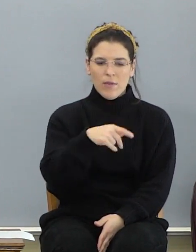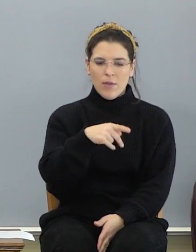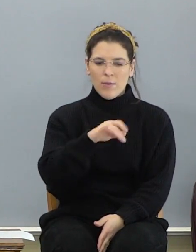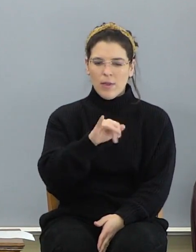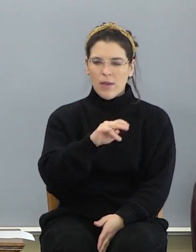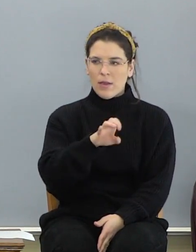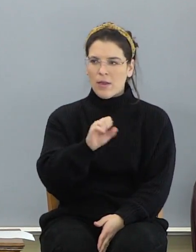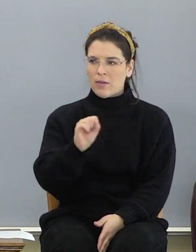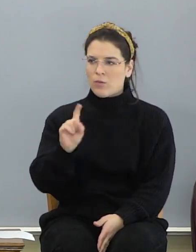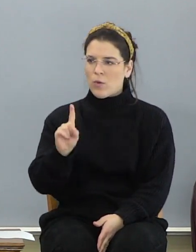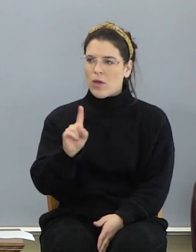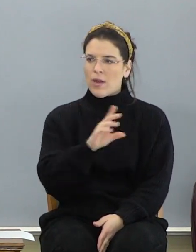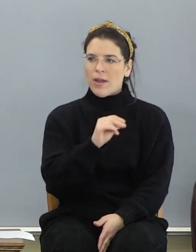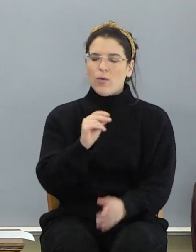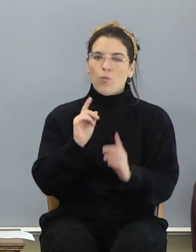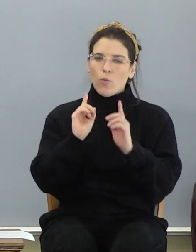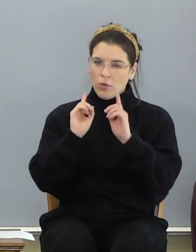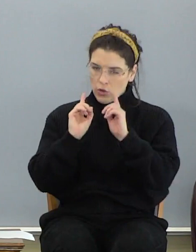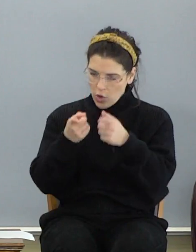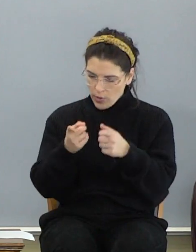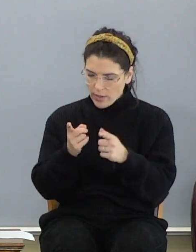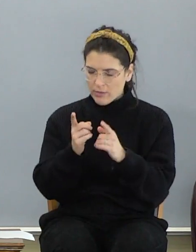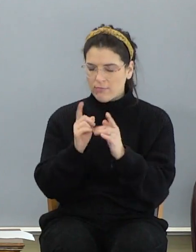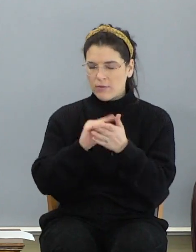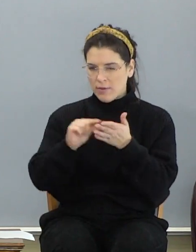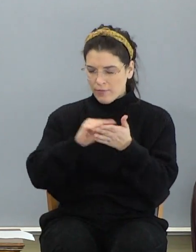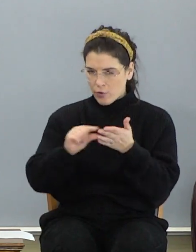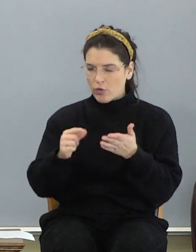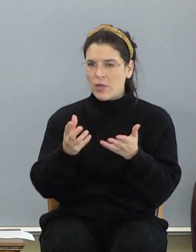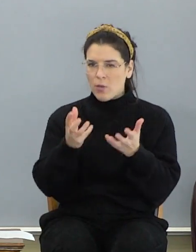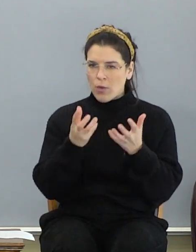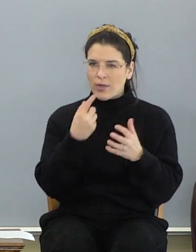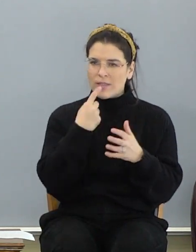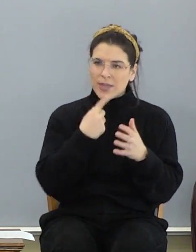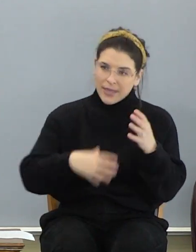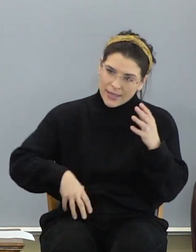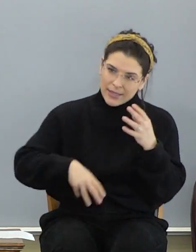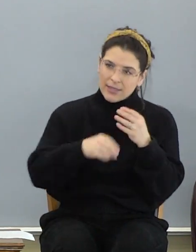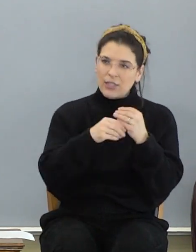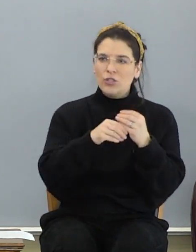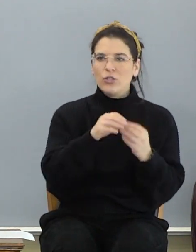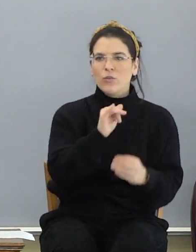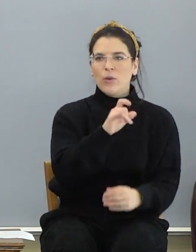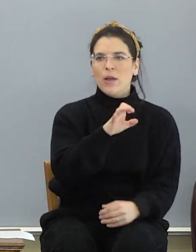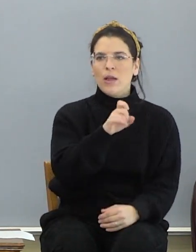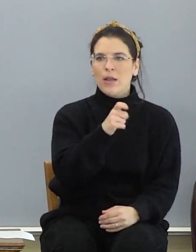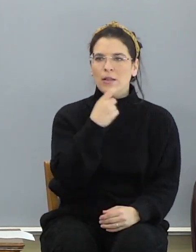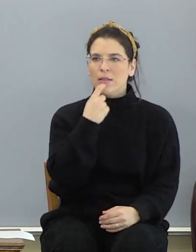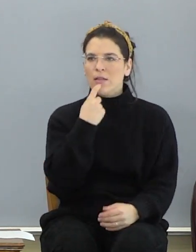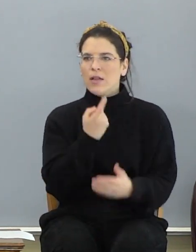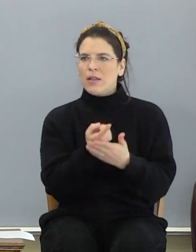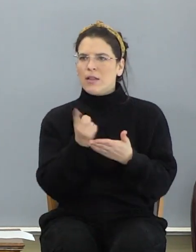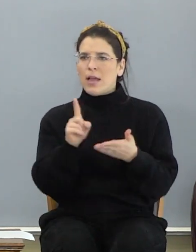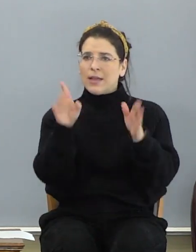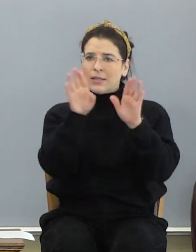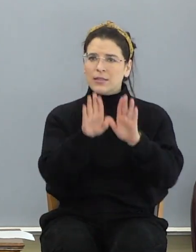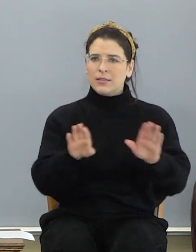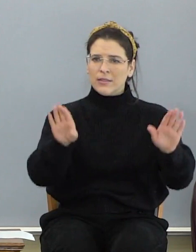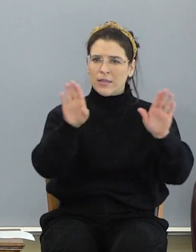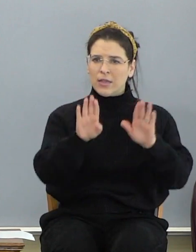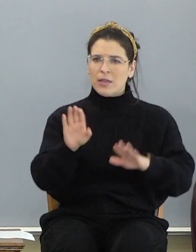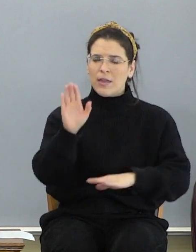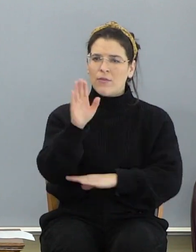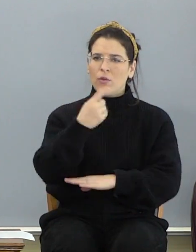1. While you're turning there, let me also say, in addition to what Alice and Alex was making, last Sunday afternoon we did have a